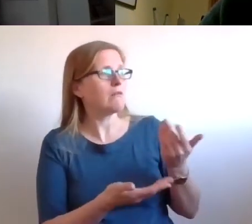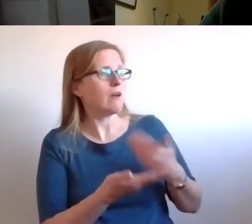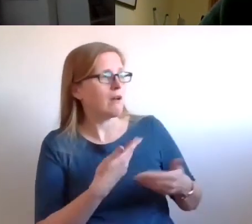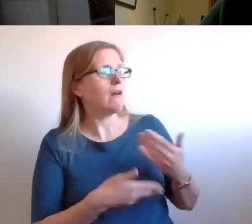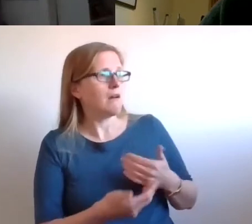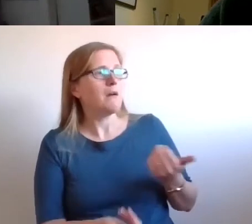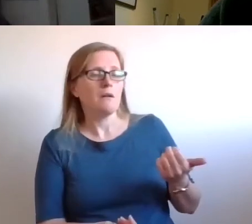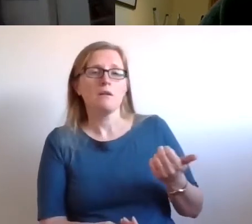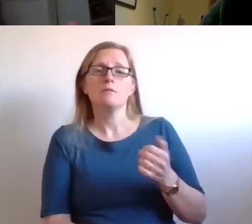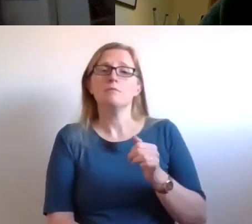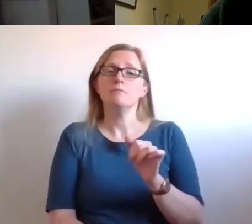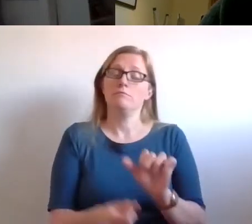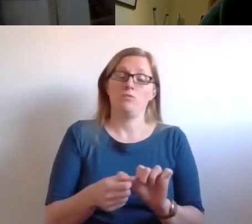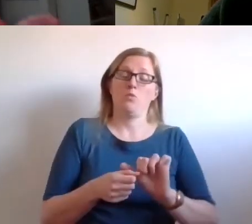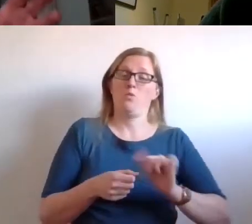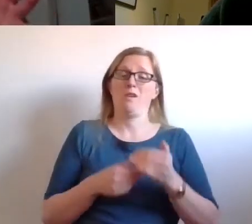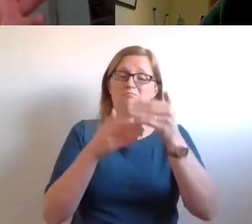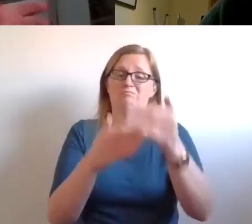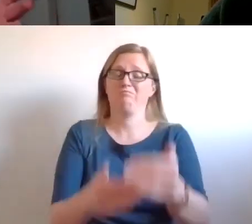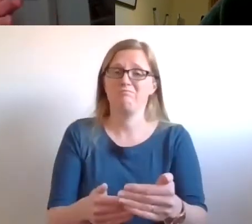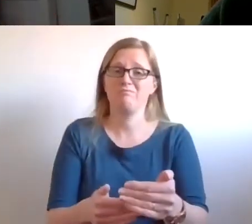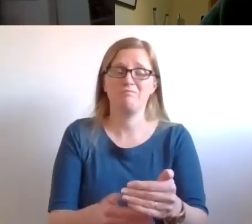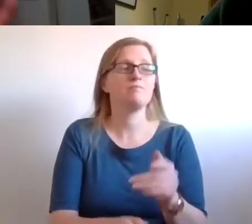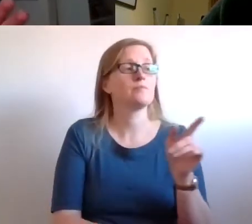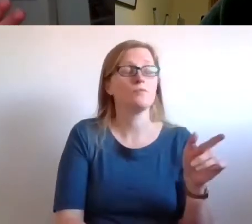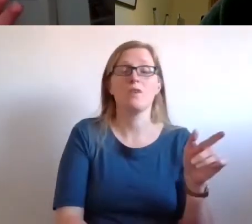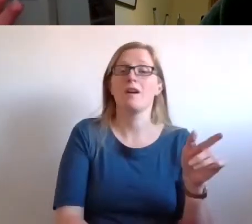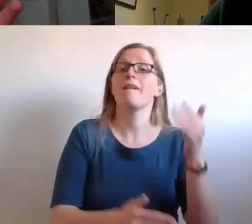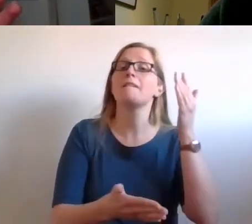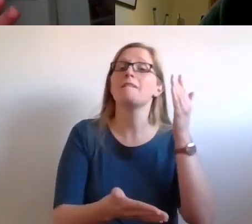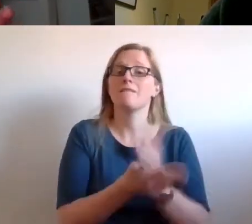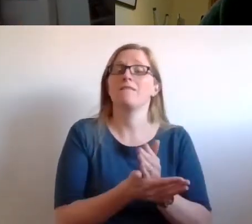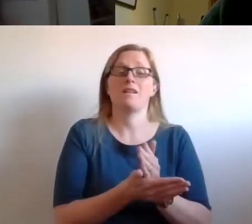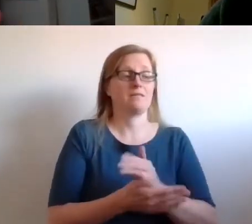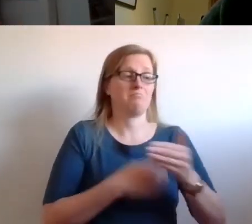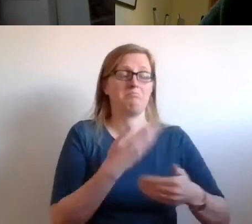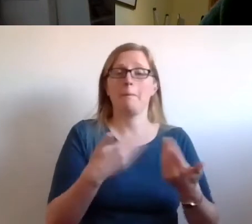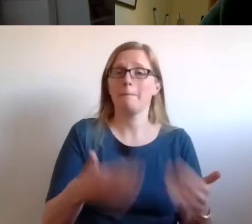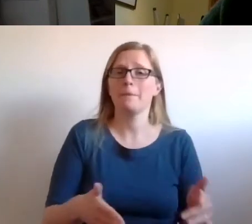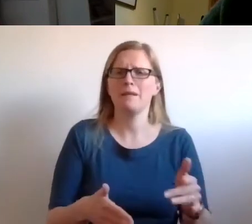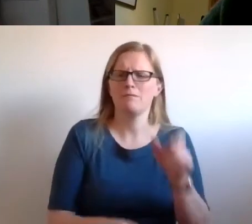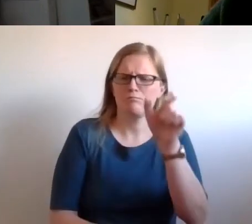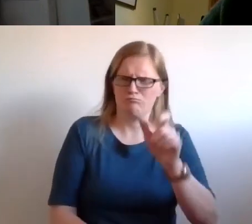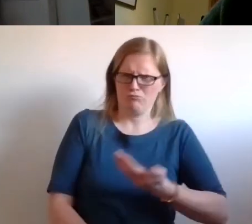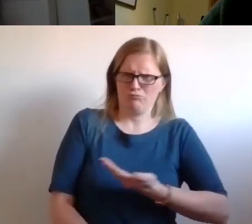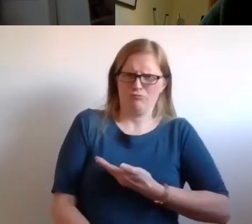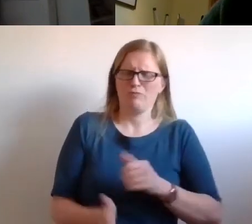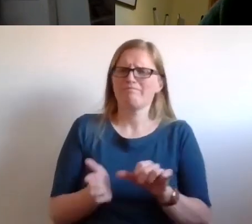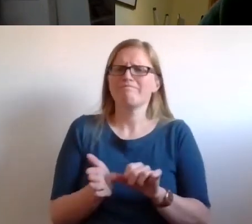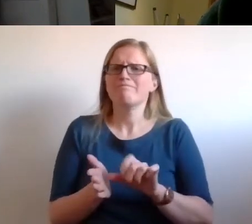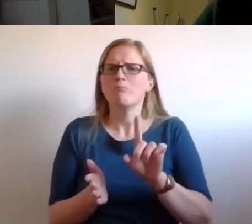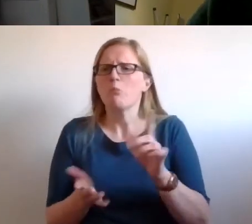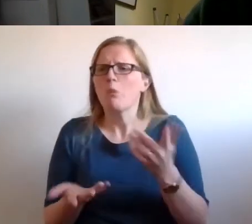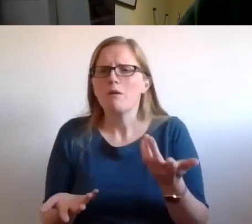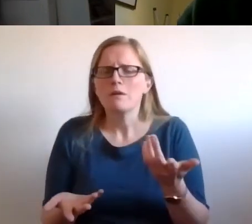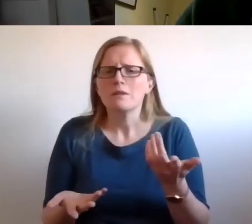facts that are that are being brought to the table. What what are the rights issue here? What are the human rights at stake here? And we